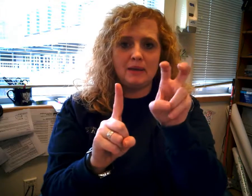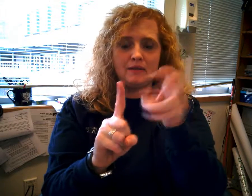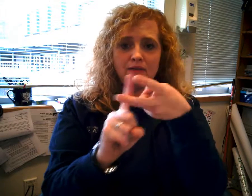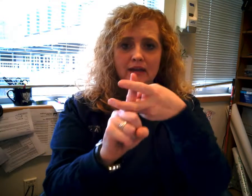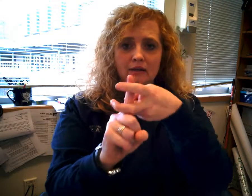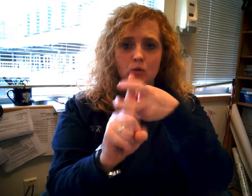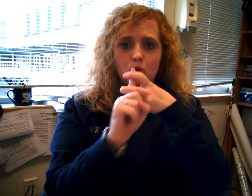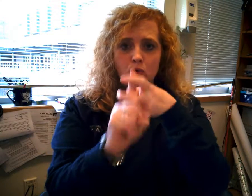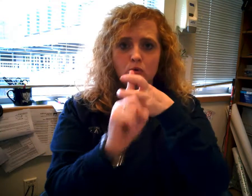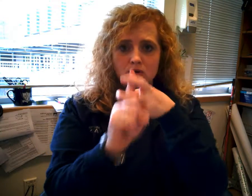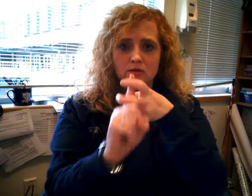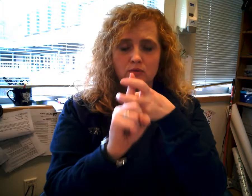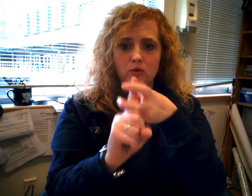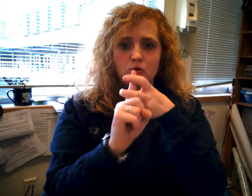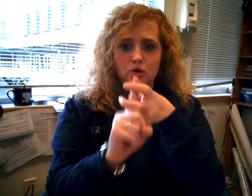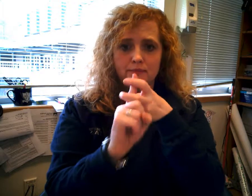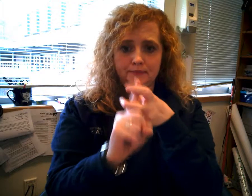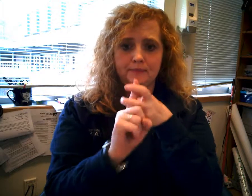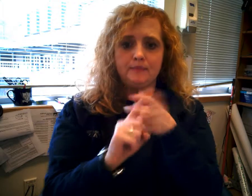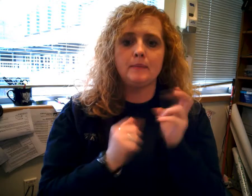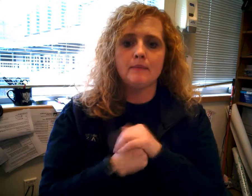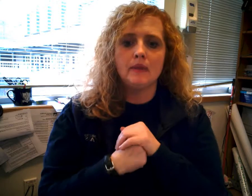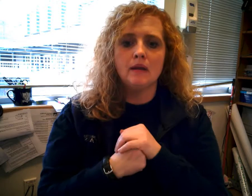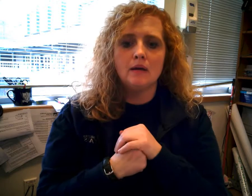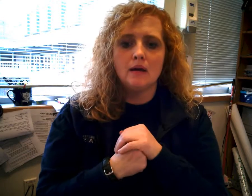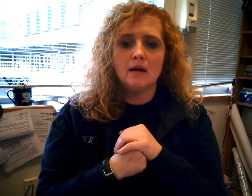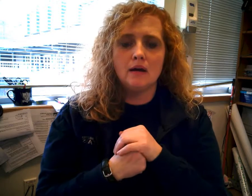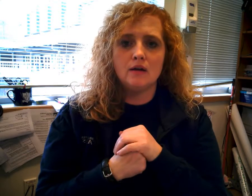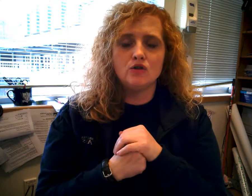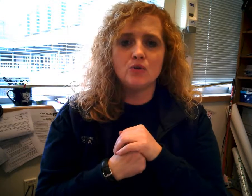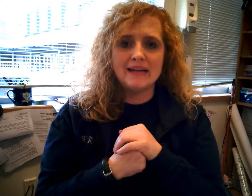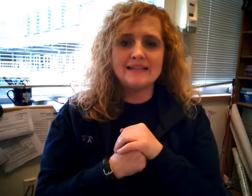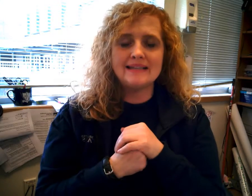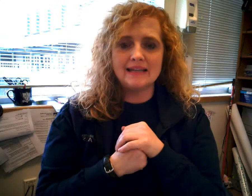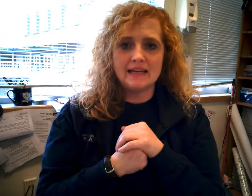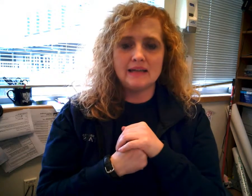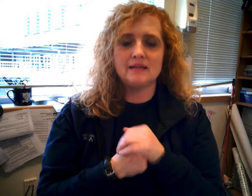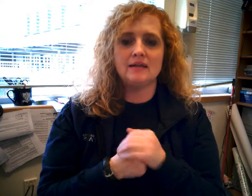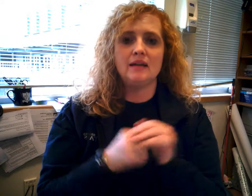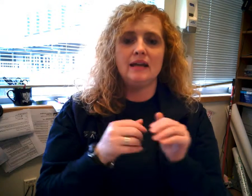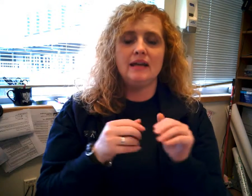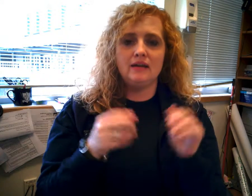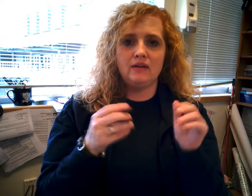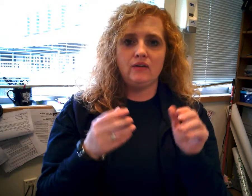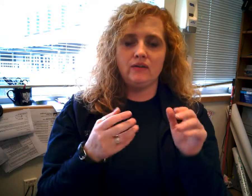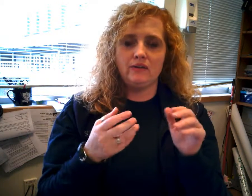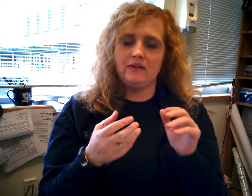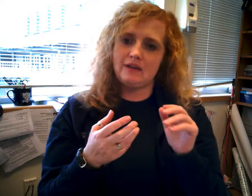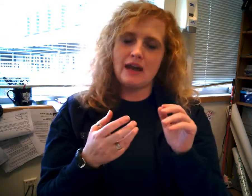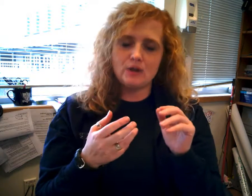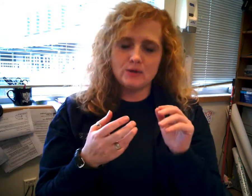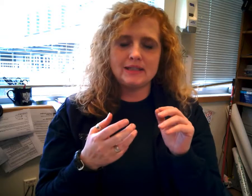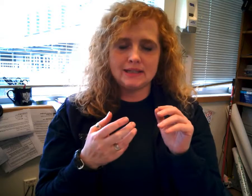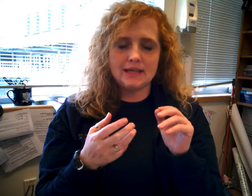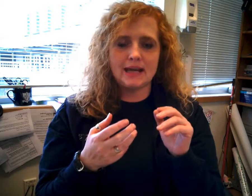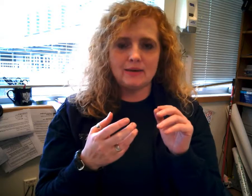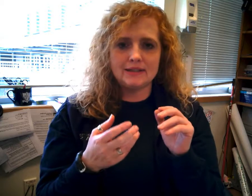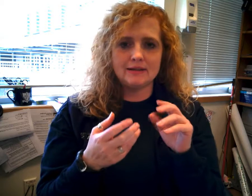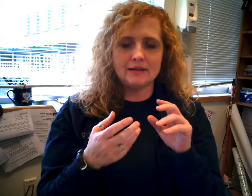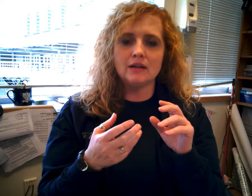bent V. Recruit. Recruiter. Uh, translate is, I noticed today was a little